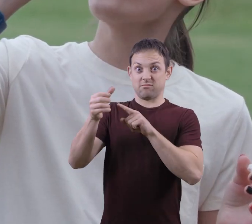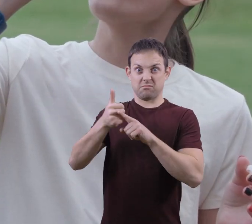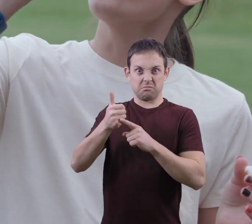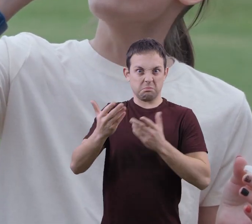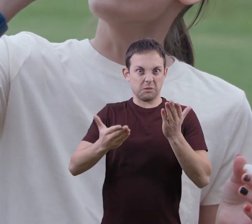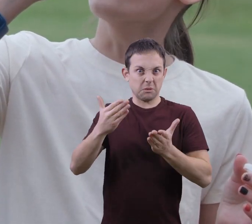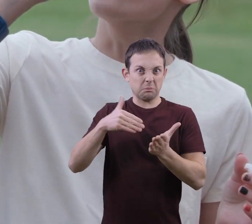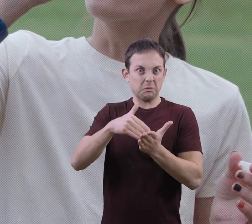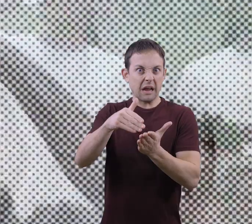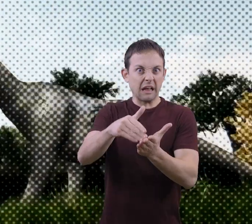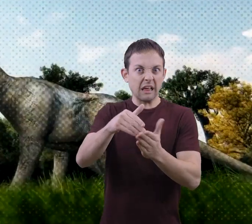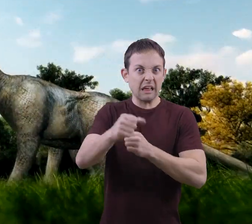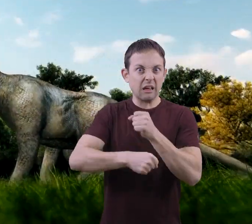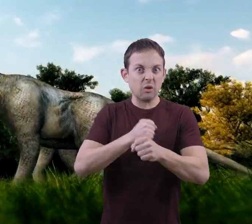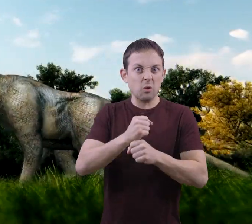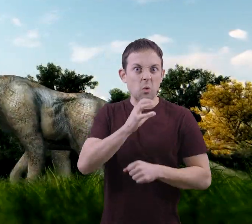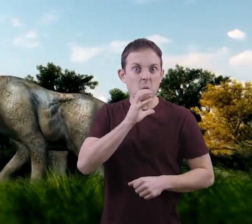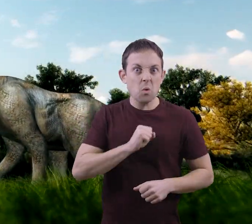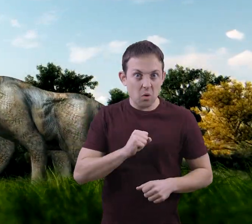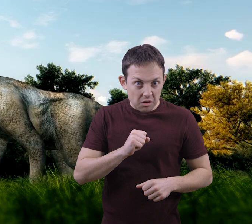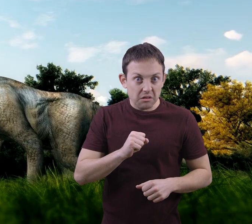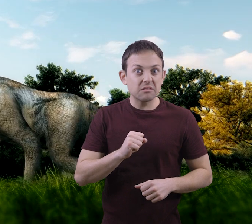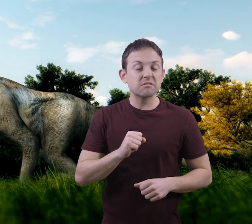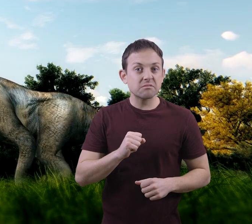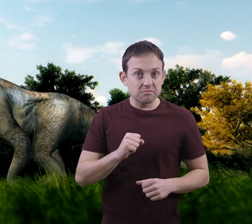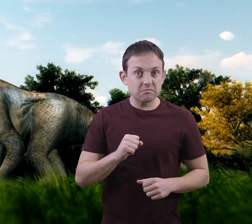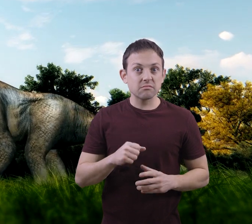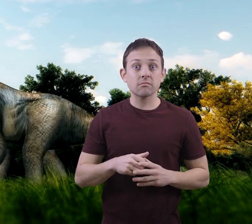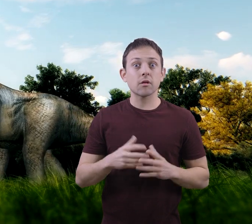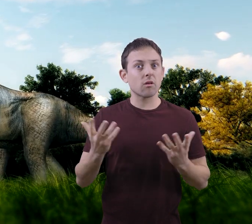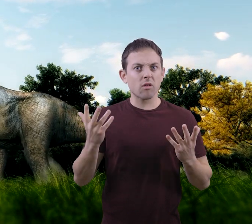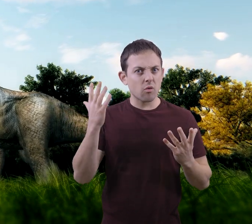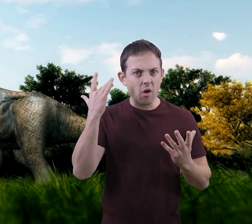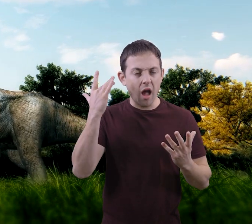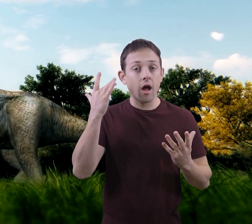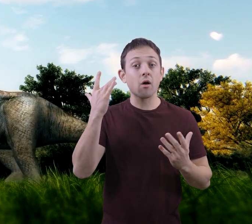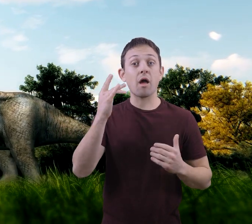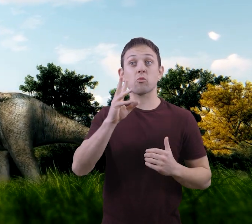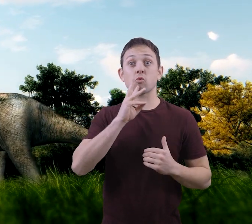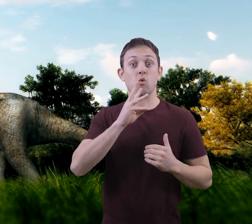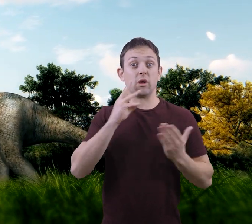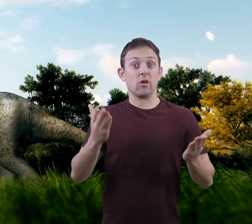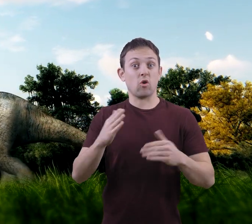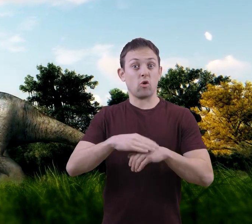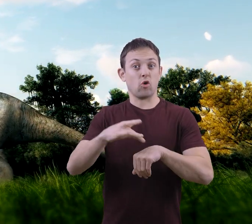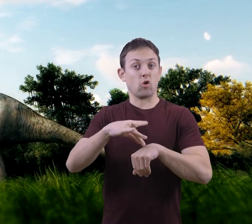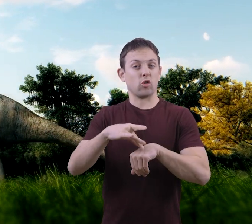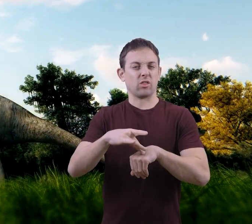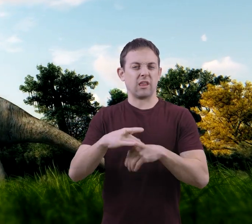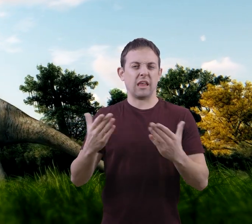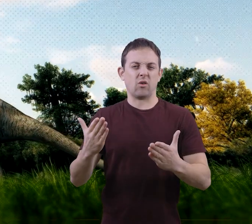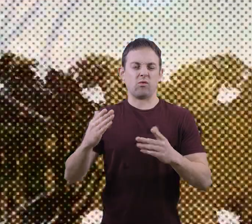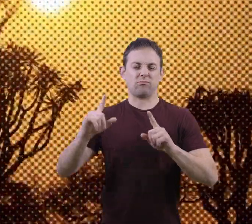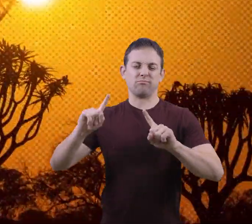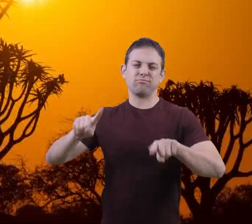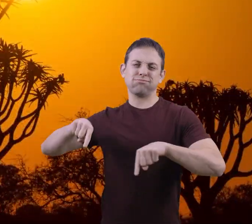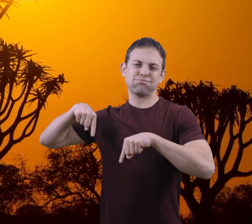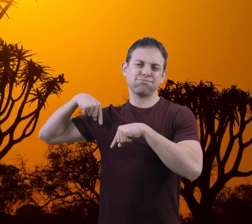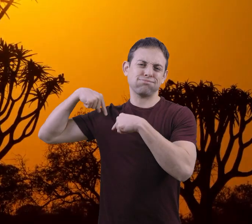actually be millions of years old. This is because the water on Earth has existed since the beginning